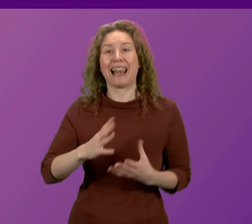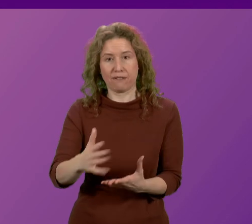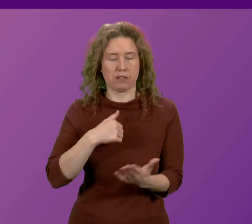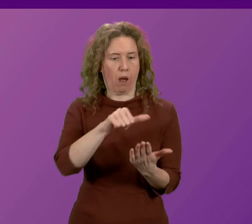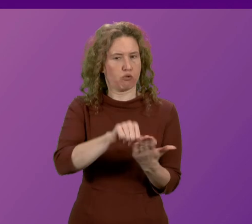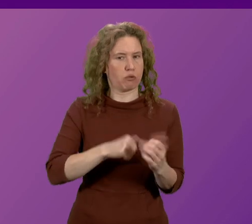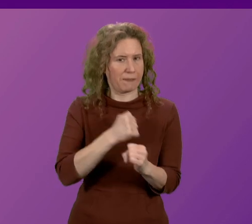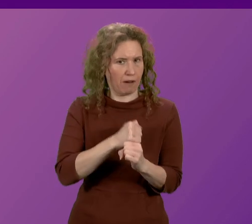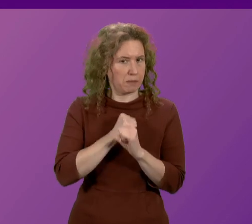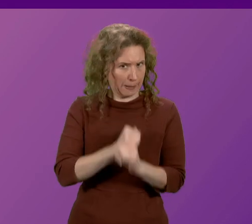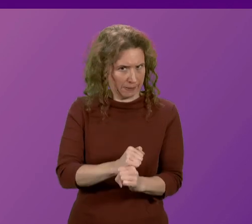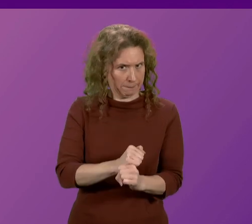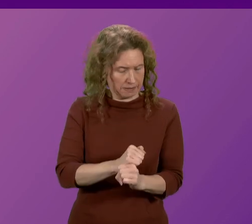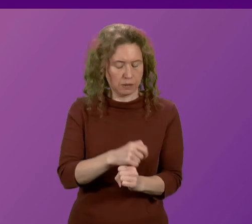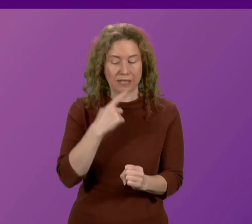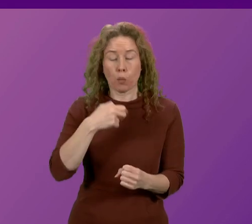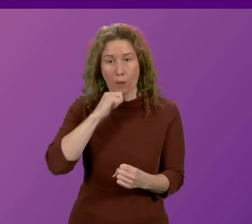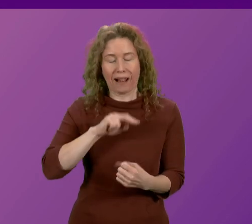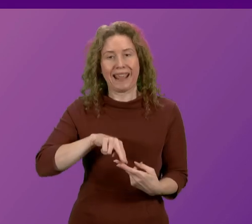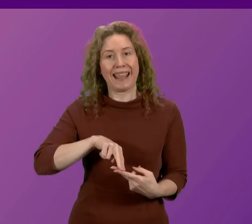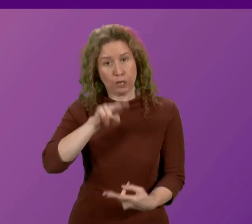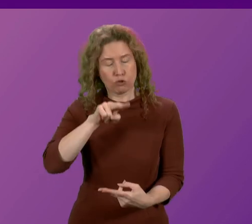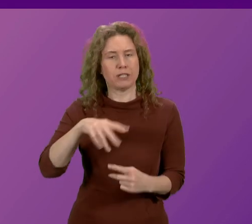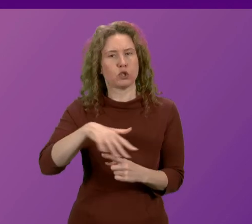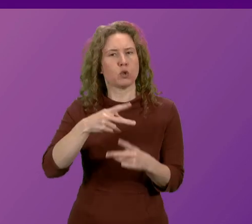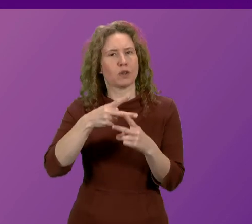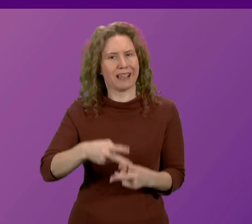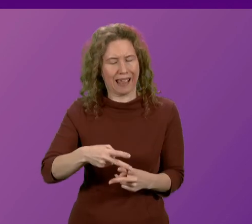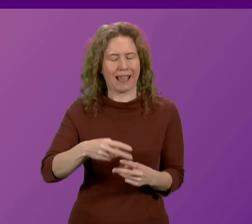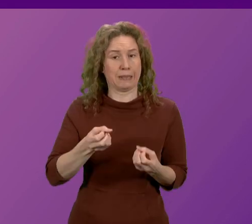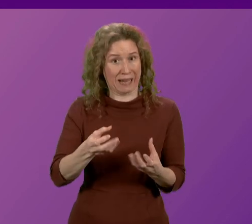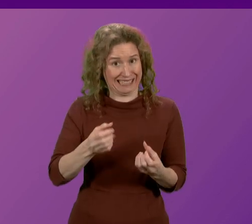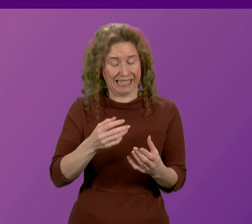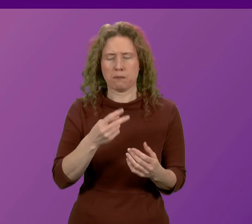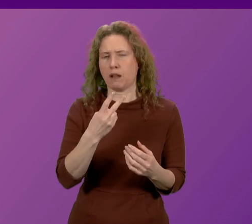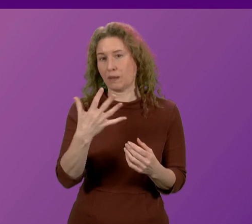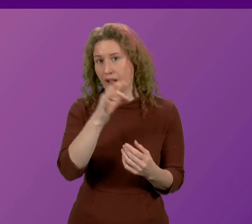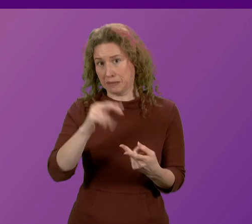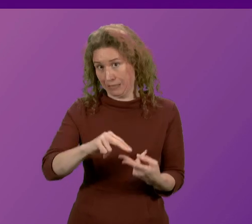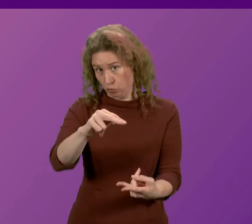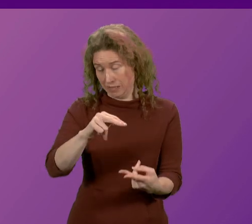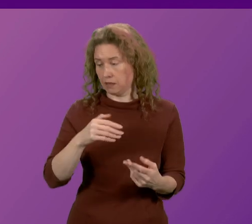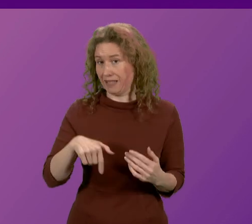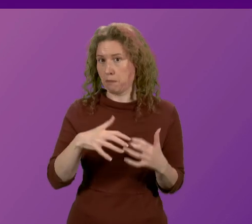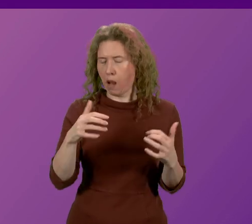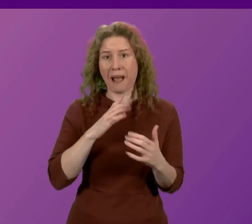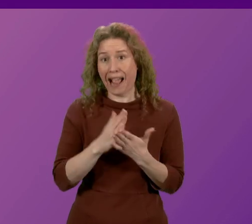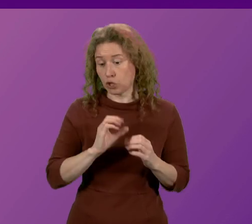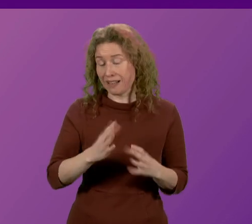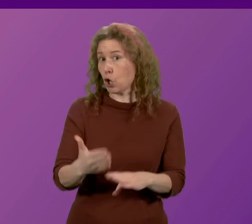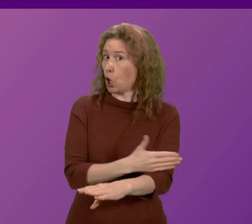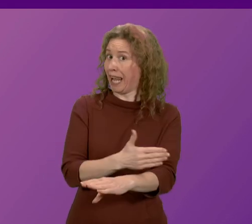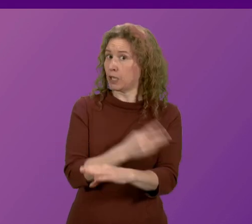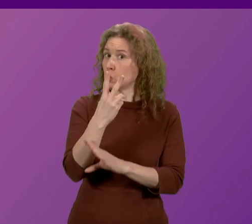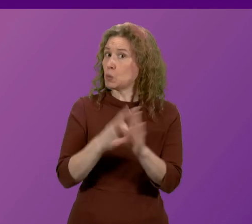programme for government commitment to increase social care spending by 25 per cent over this parliament, two years ahead of